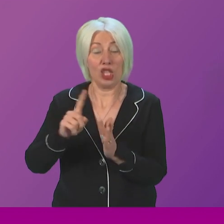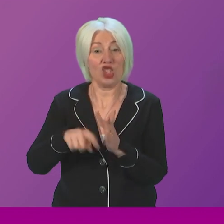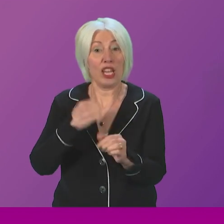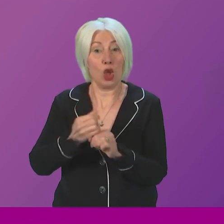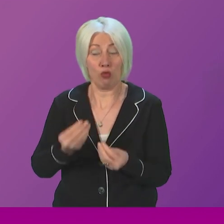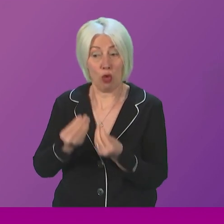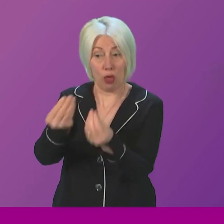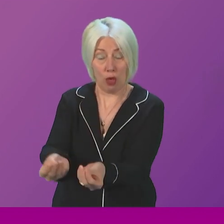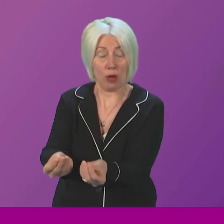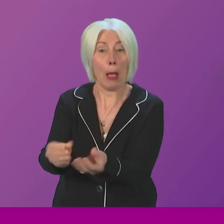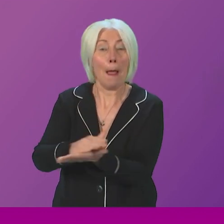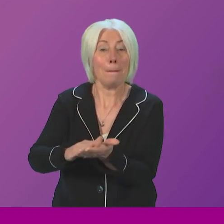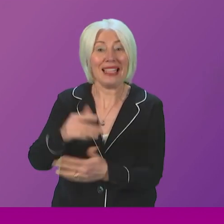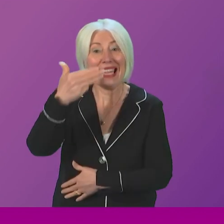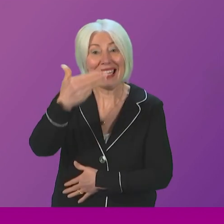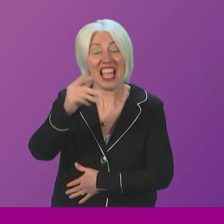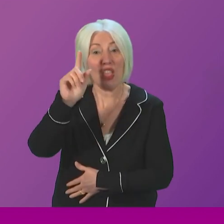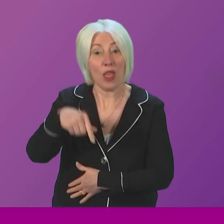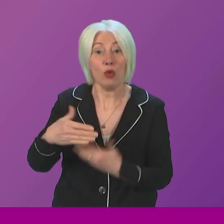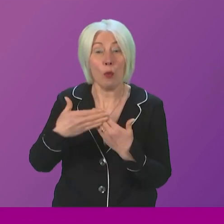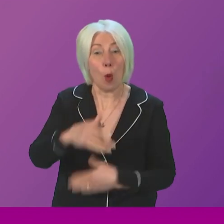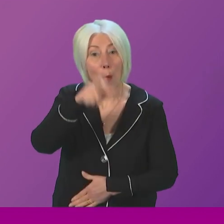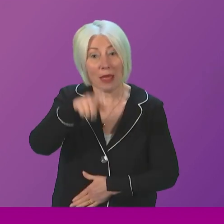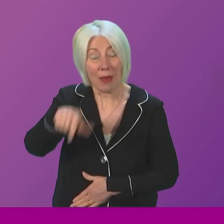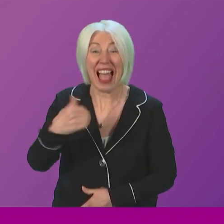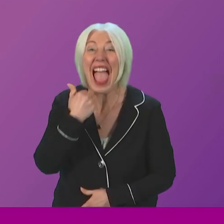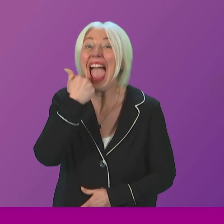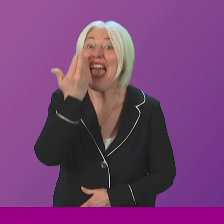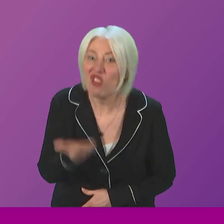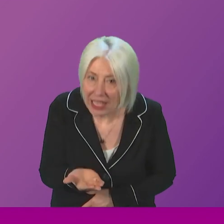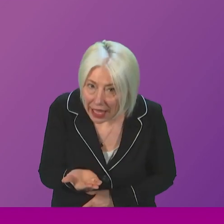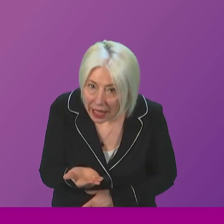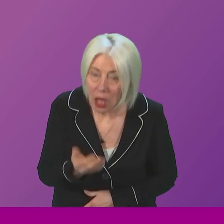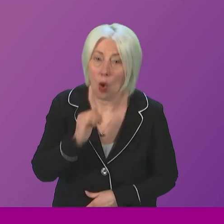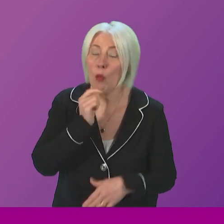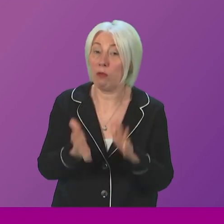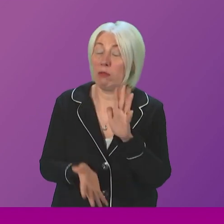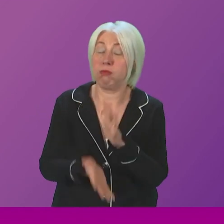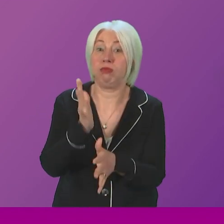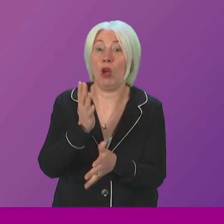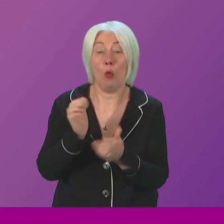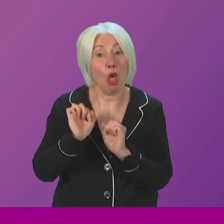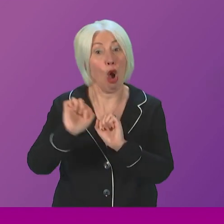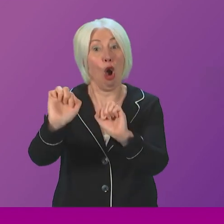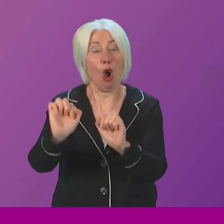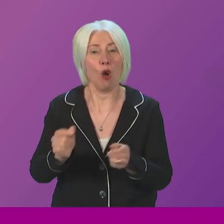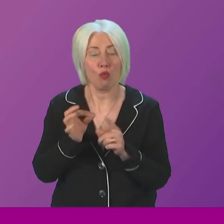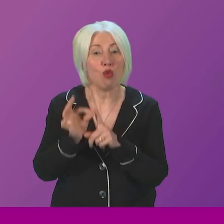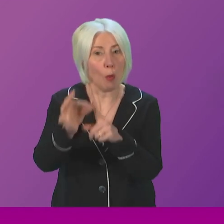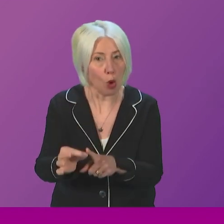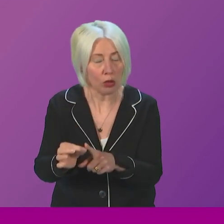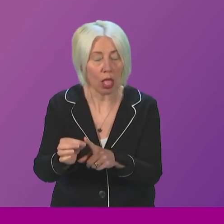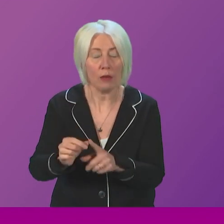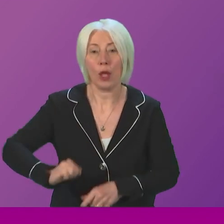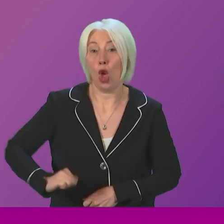would mean that 9,000 more customers every day would have been disrupted with her proposals. ScotRail